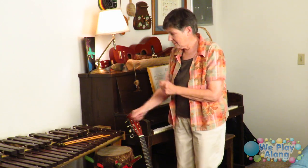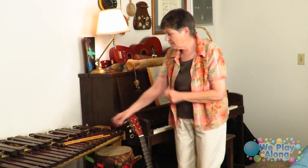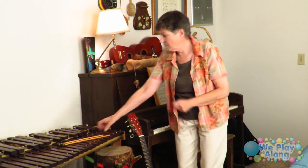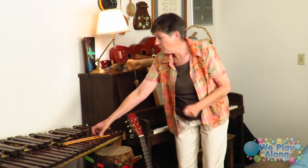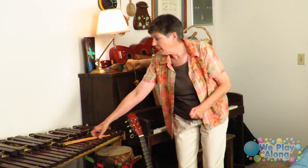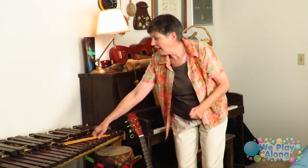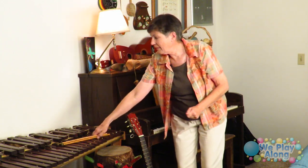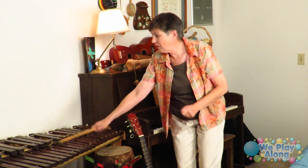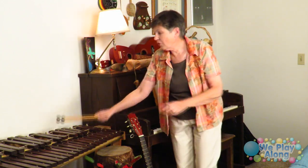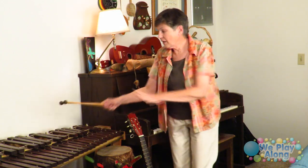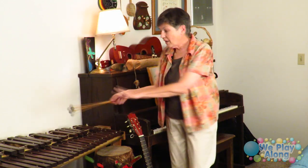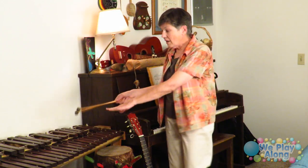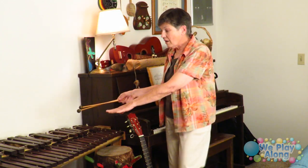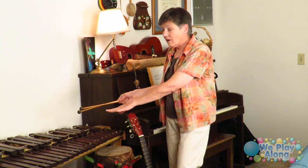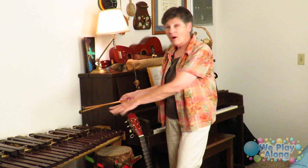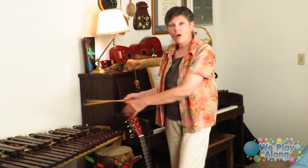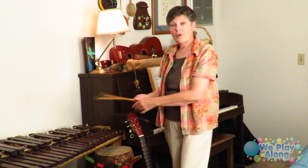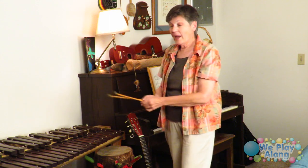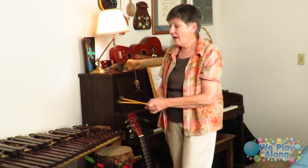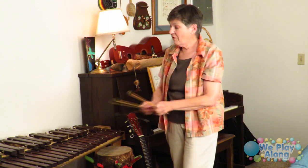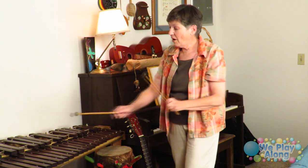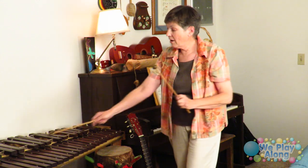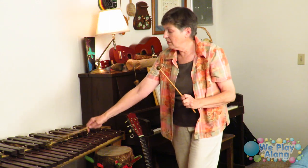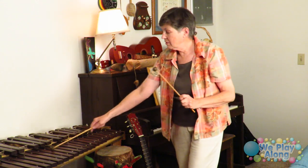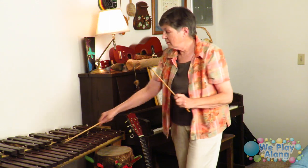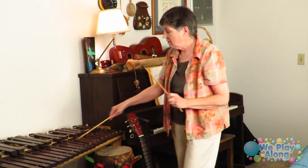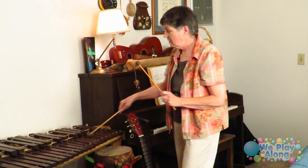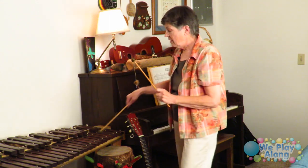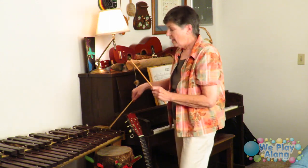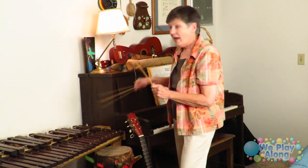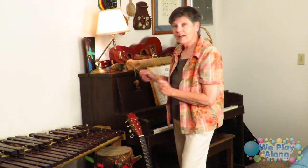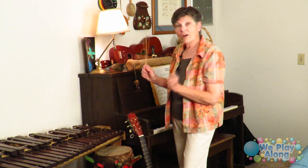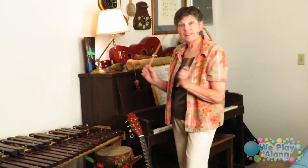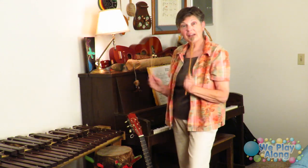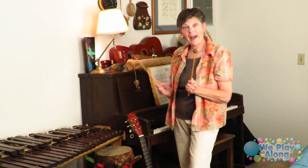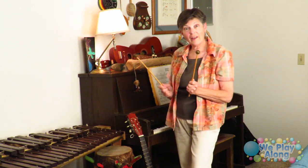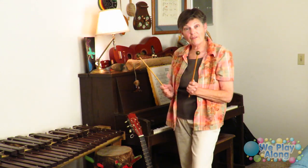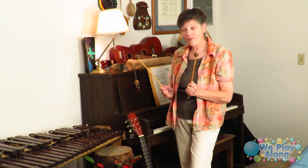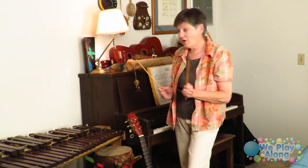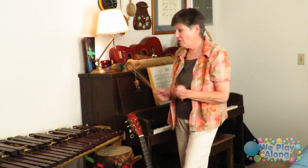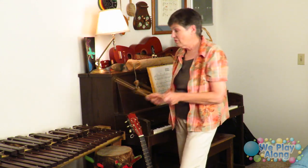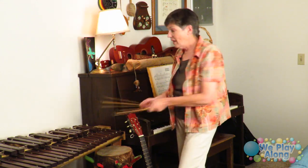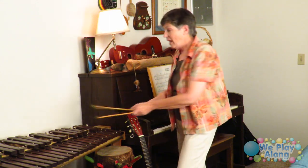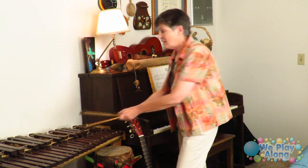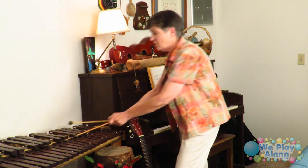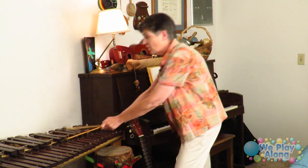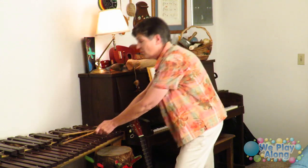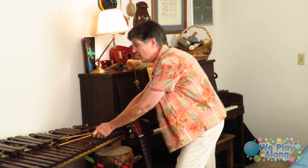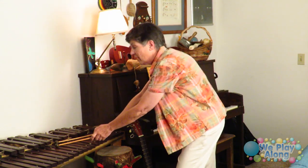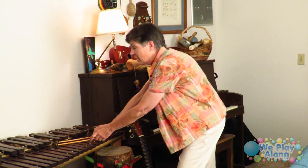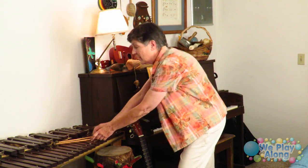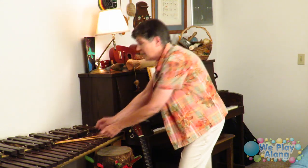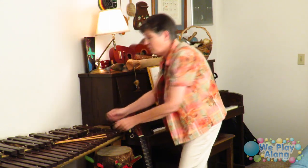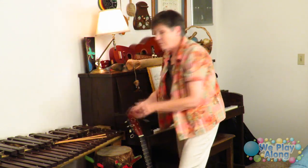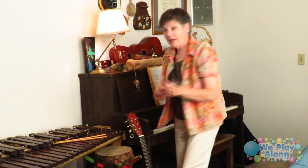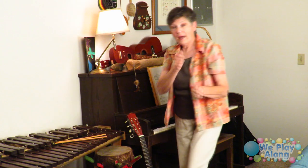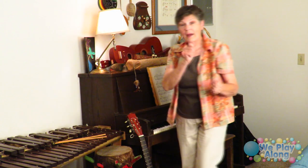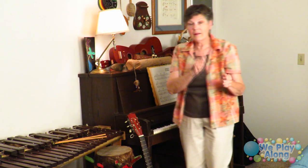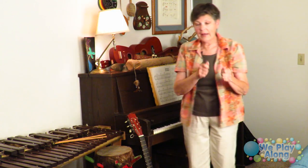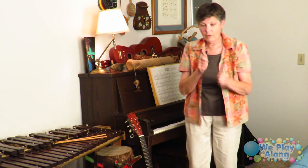and then over here we have our our xylophone so it would be like